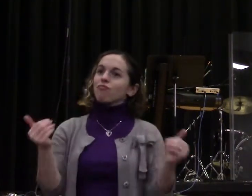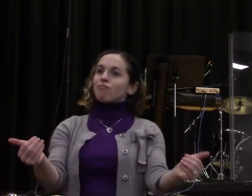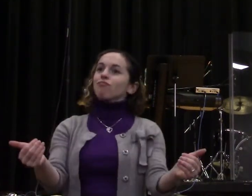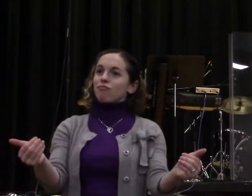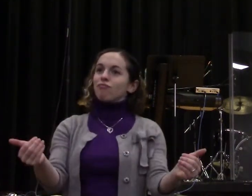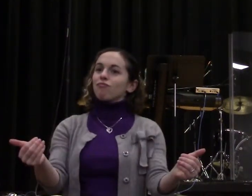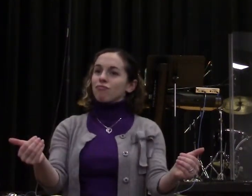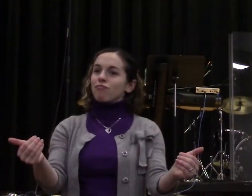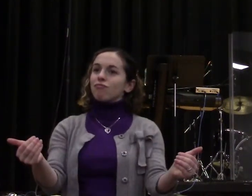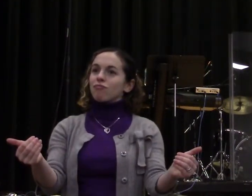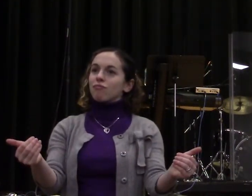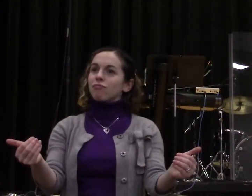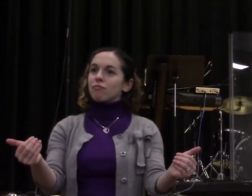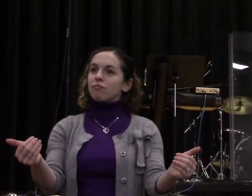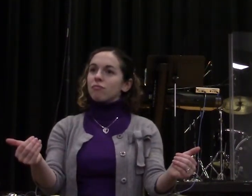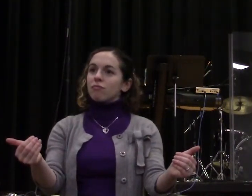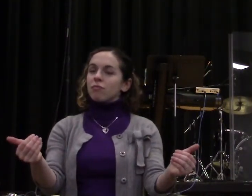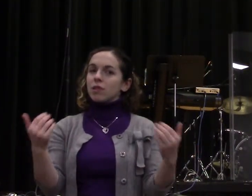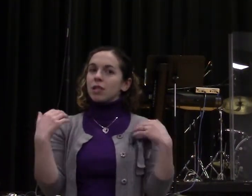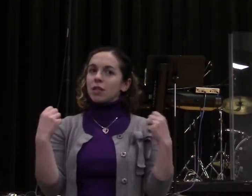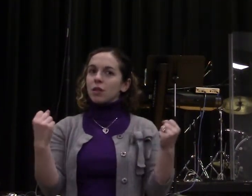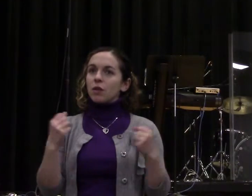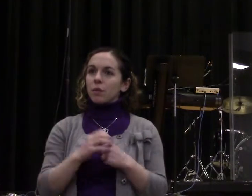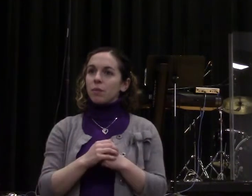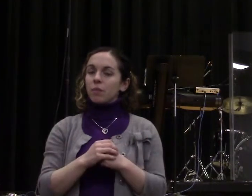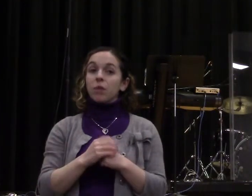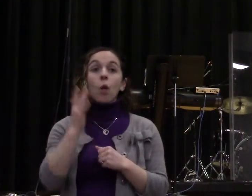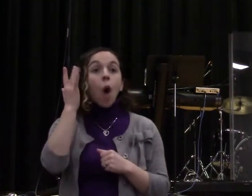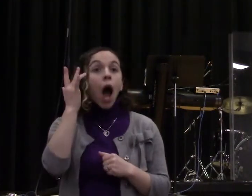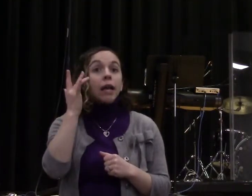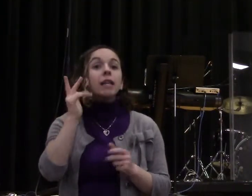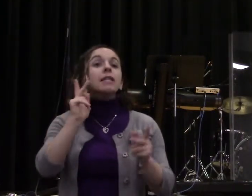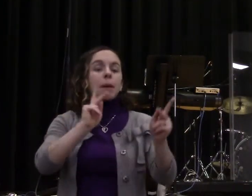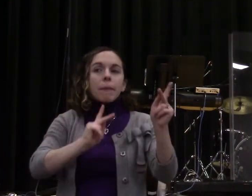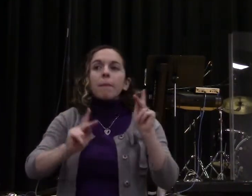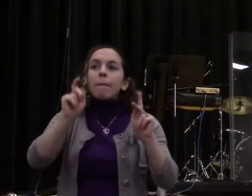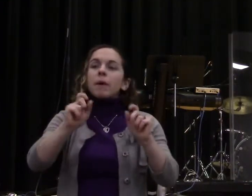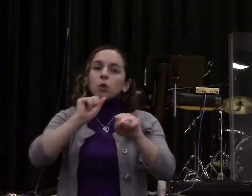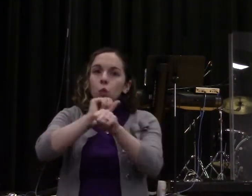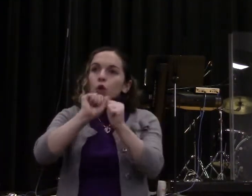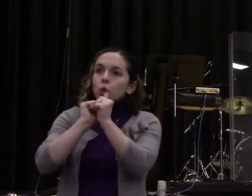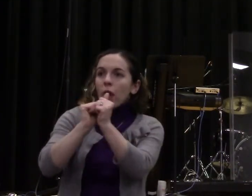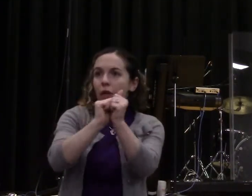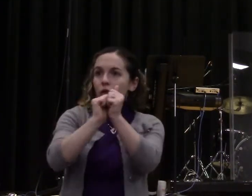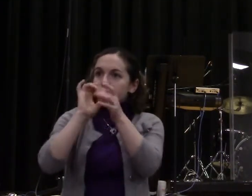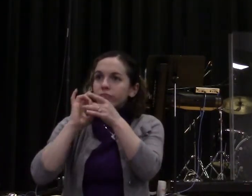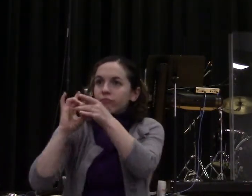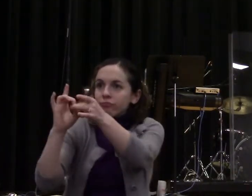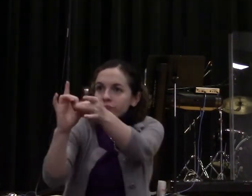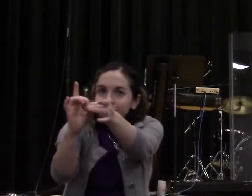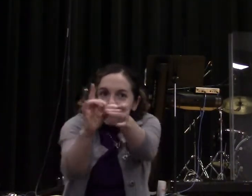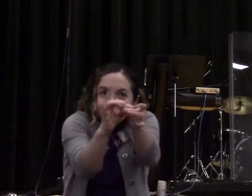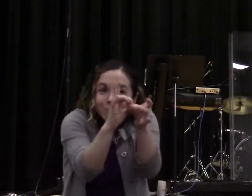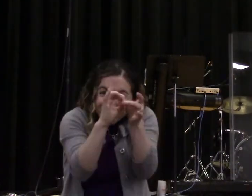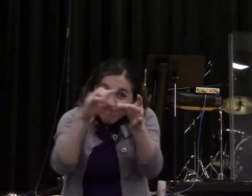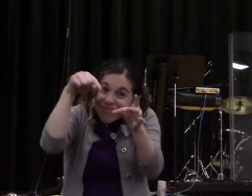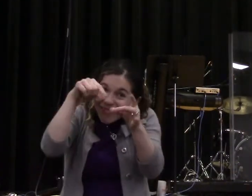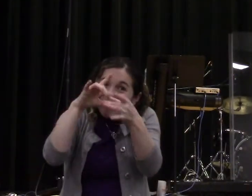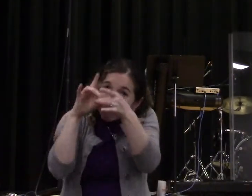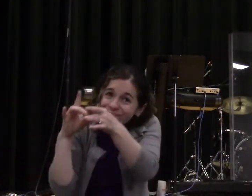experienced. Because it's in unity that the blessing is commanded. Now, does anybody